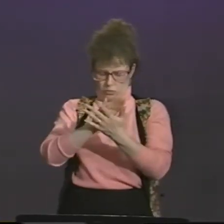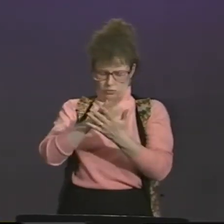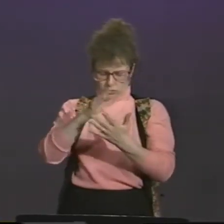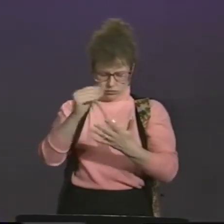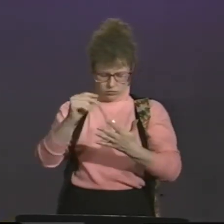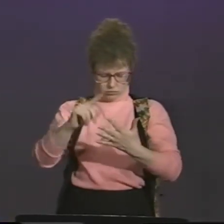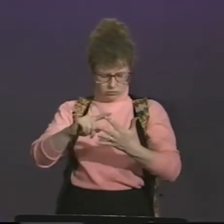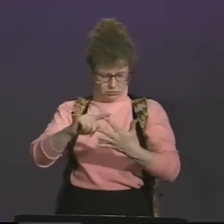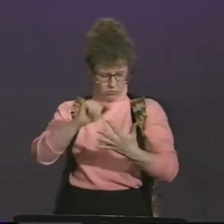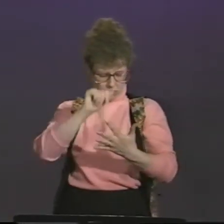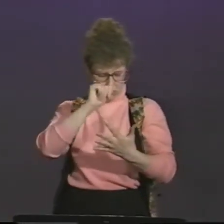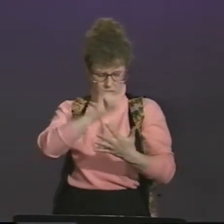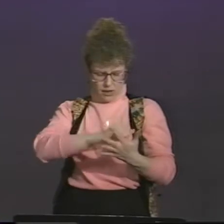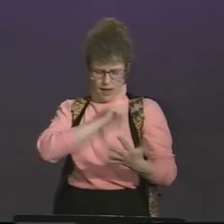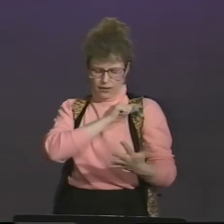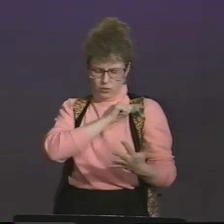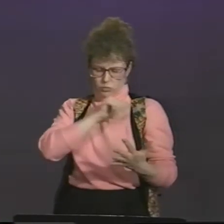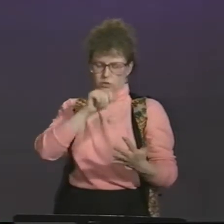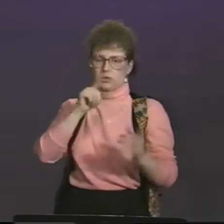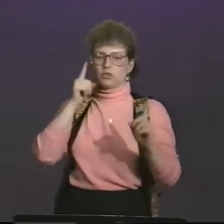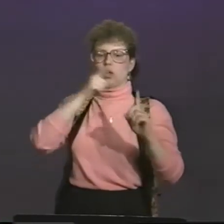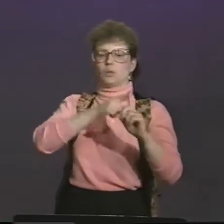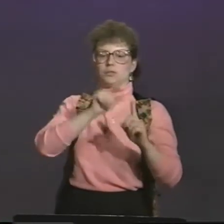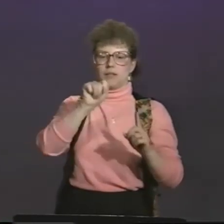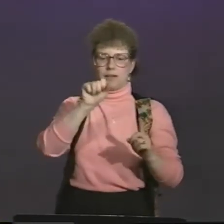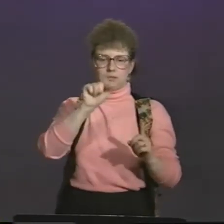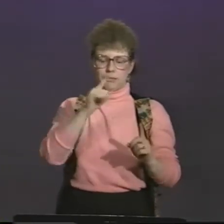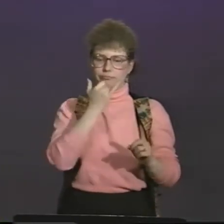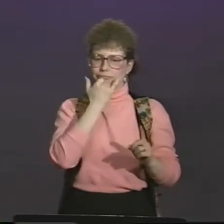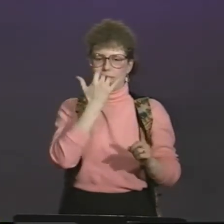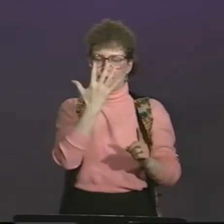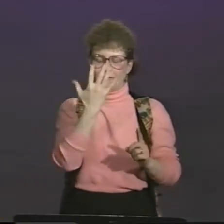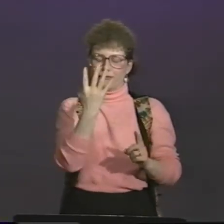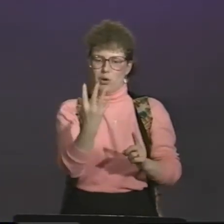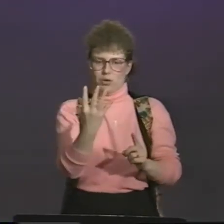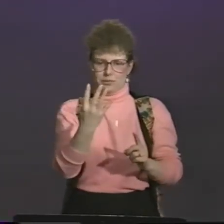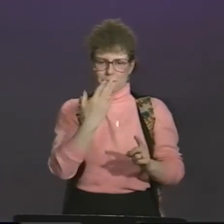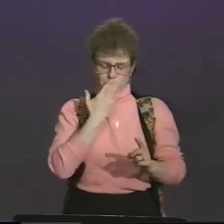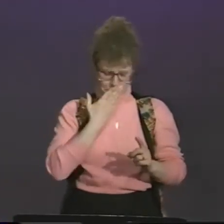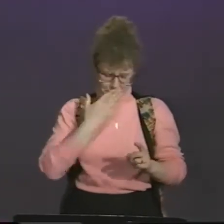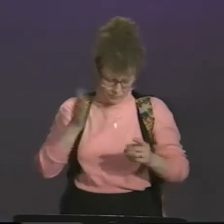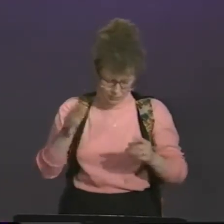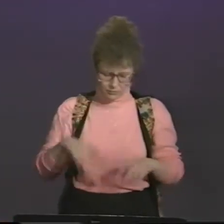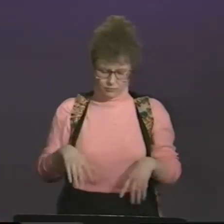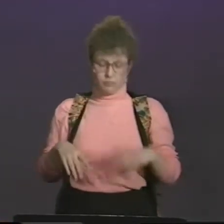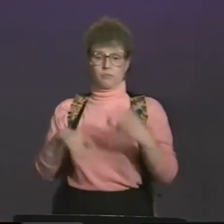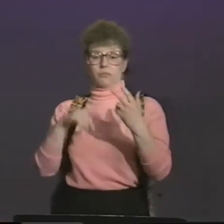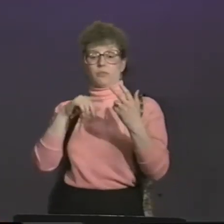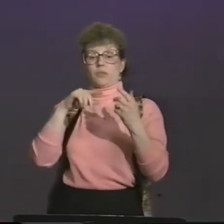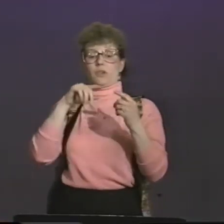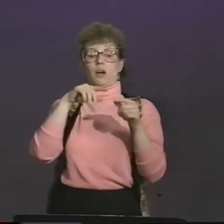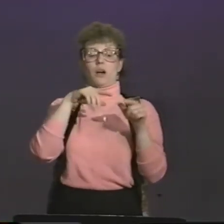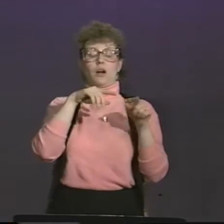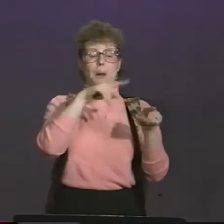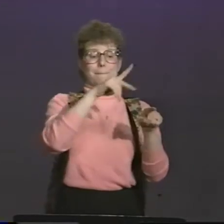next was kind of school, and the fourth was attitude toward ASL. Oh, actually I had four in all, not five.